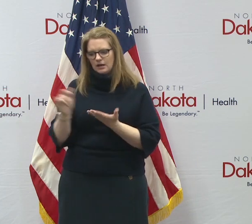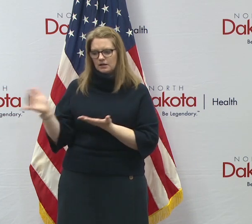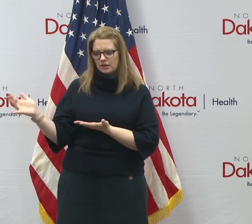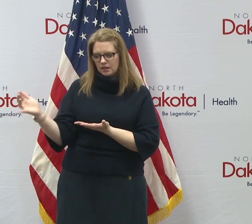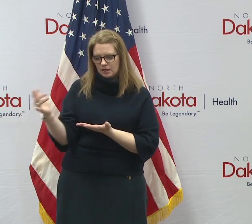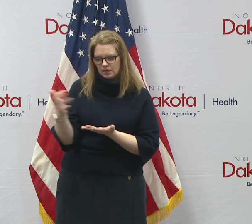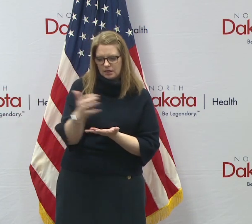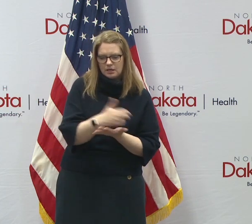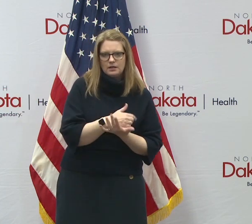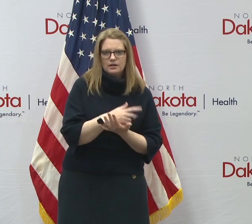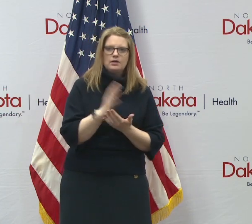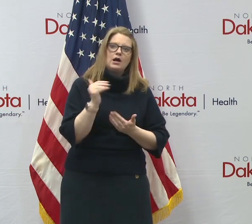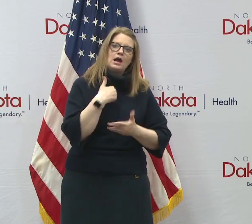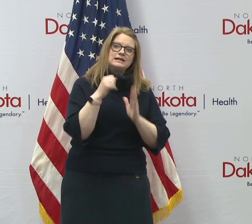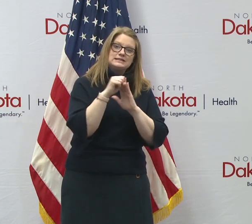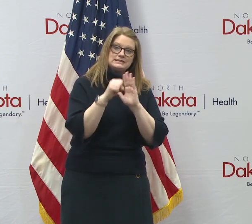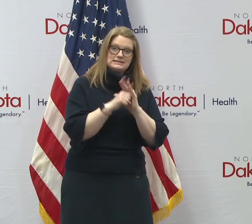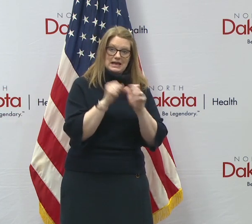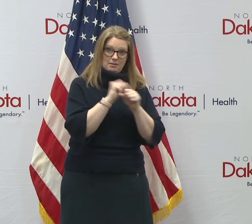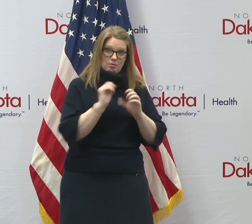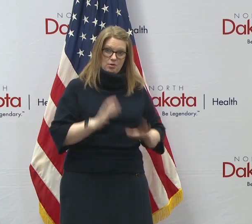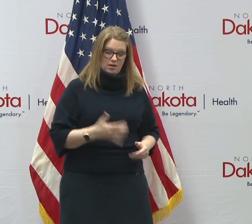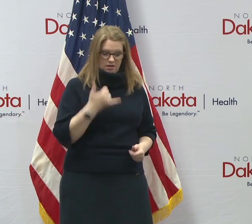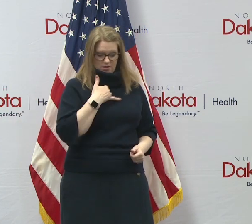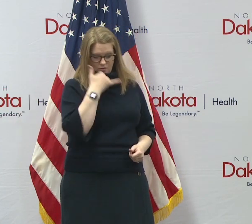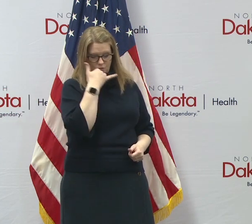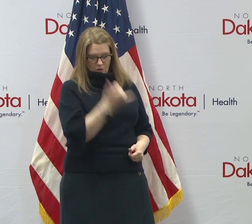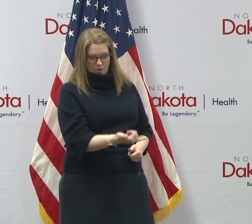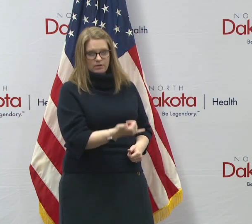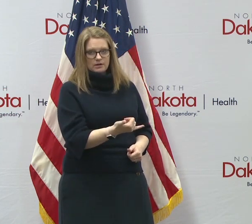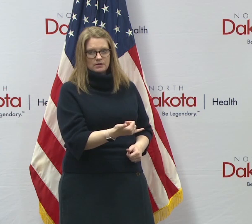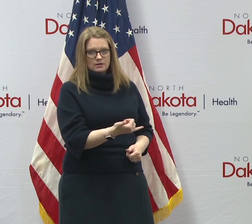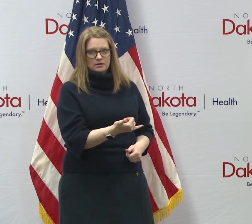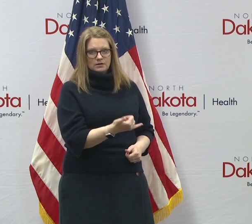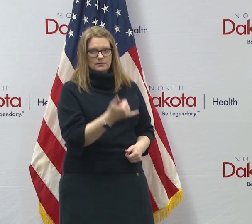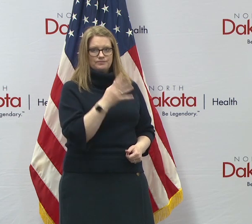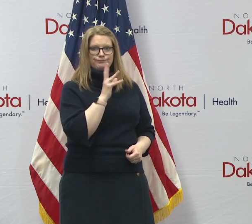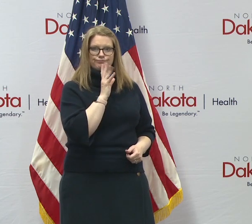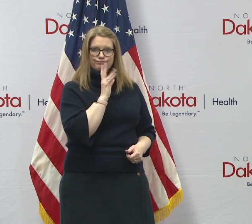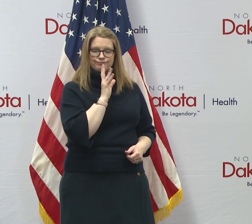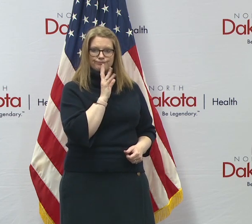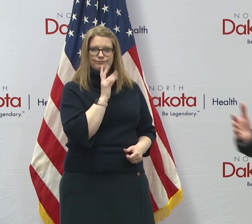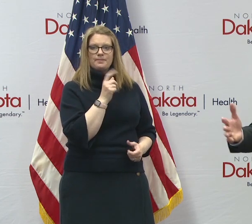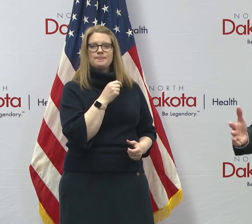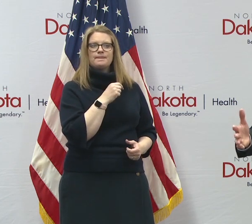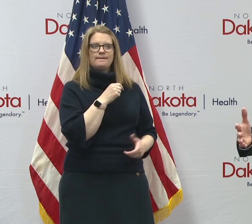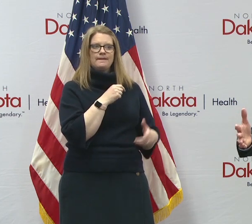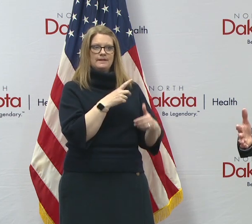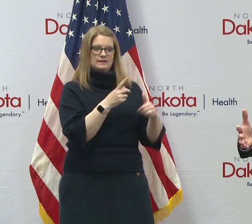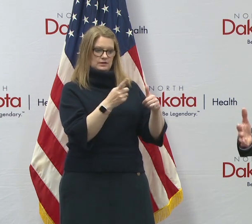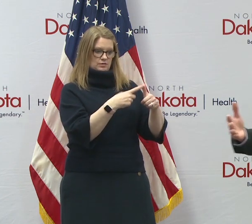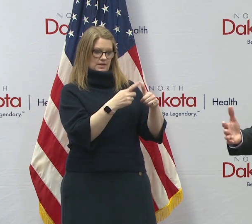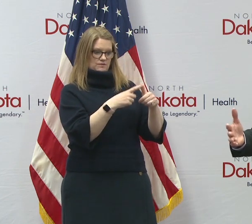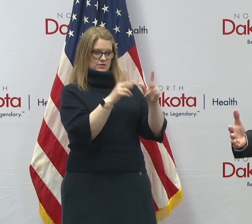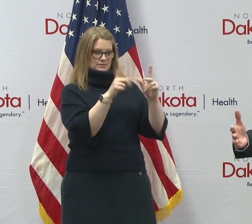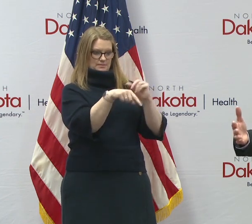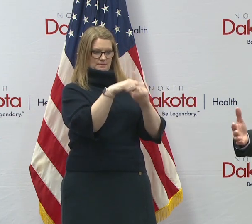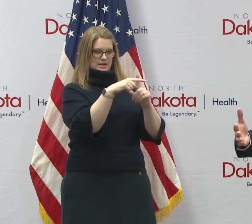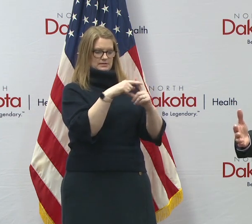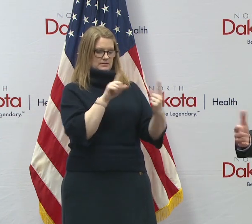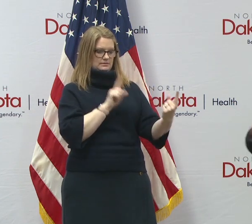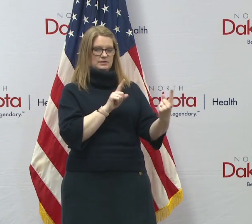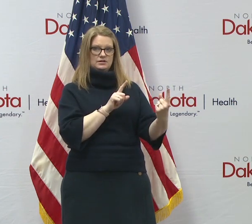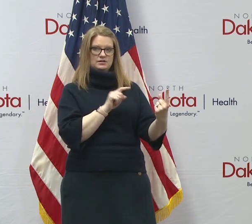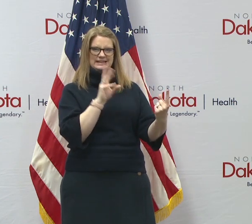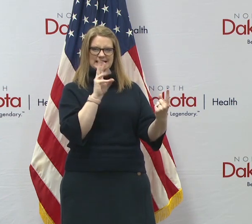on a phone talking to a person and they, they talk, uh, to that first positive that can take 60